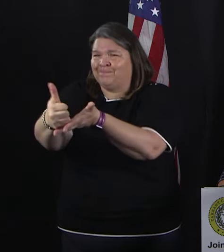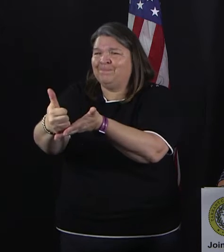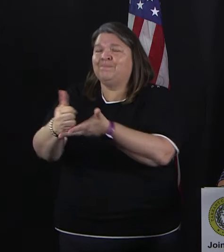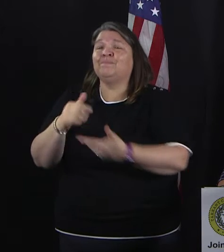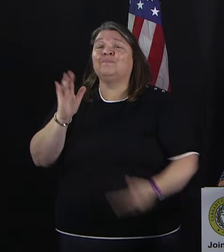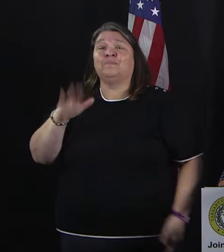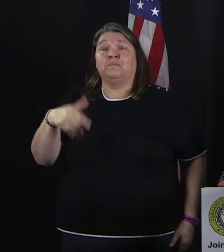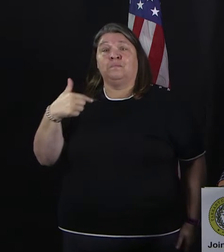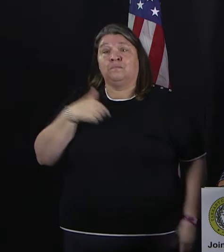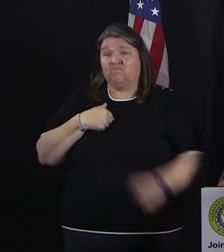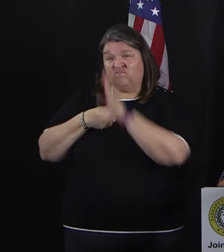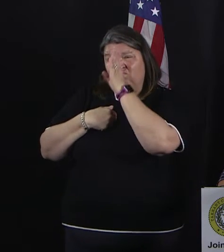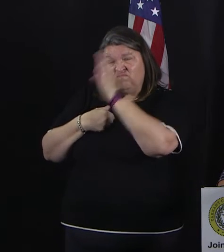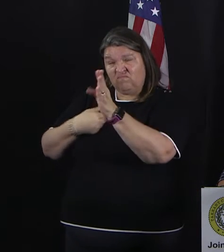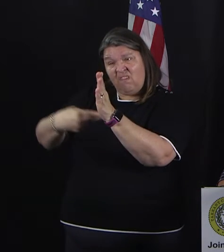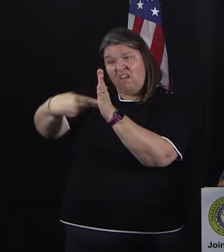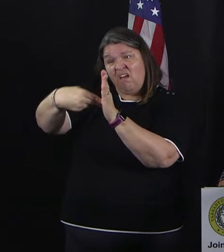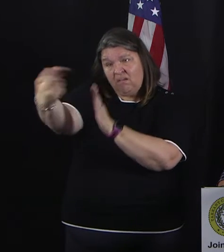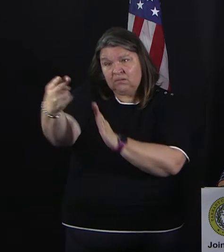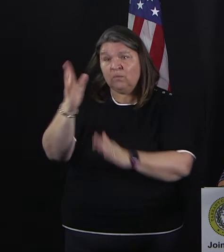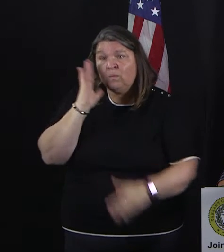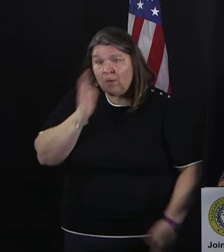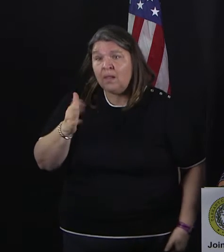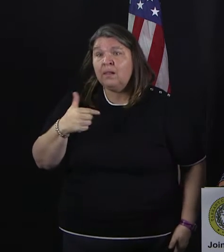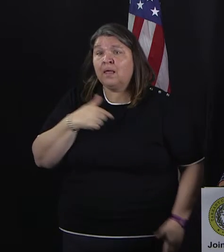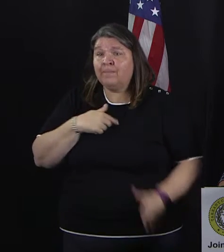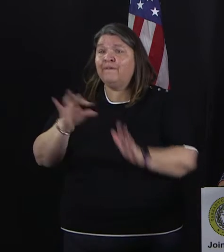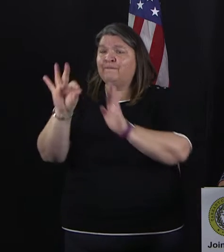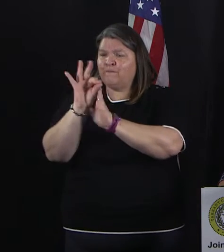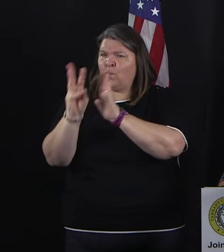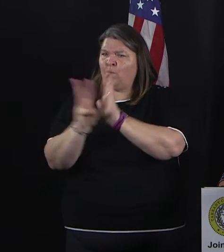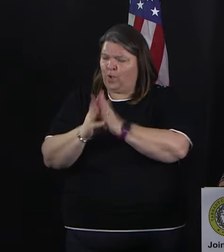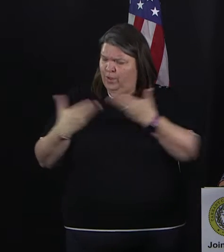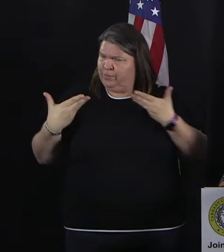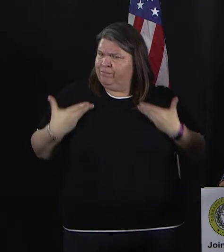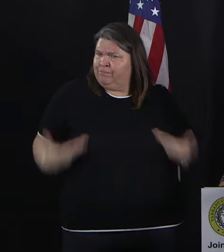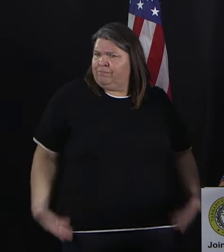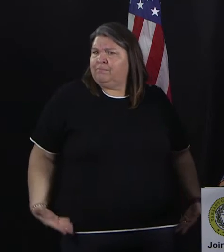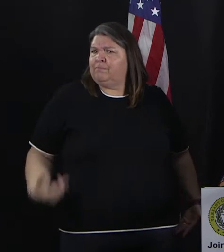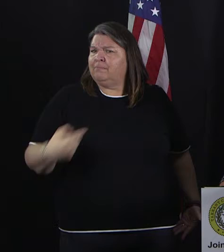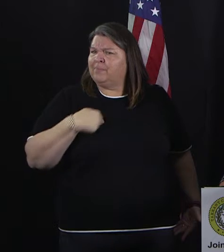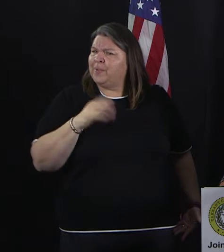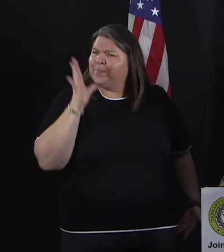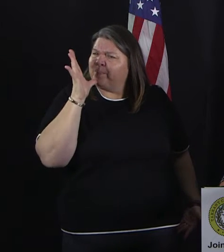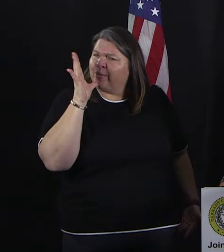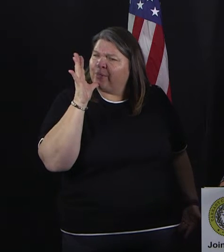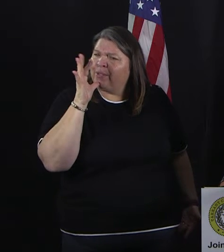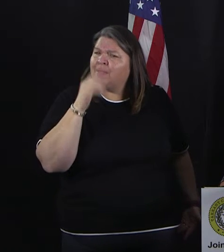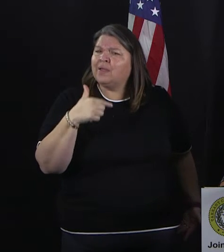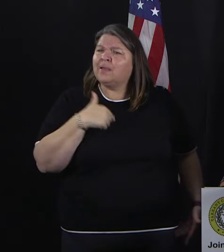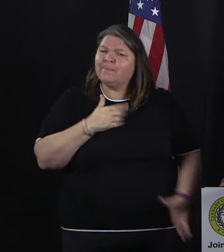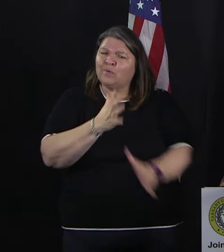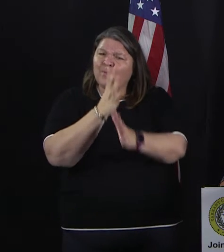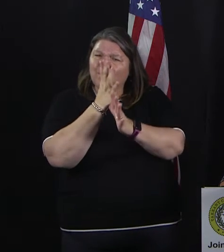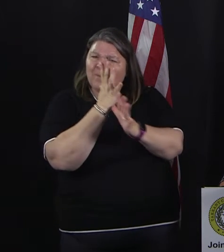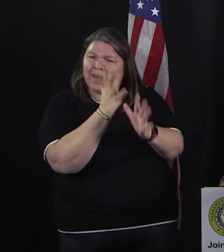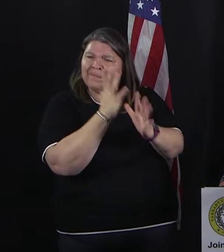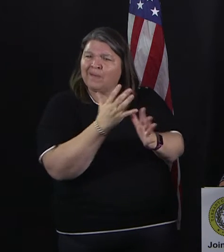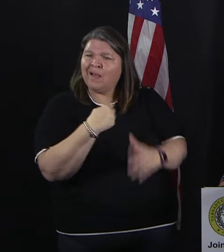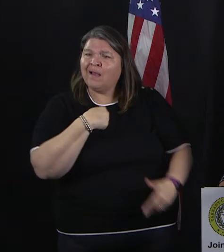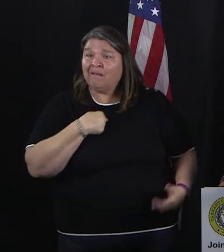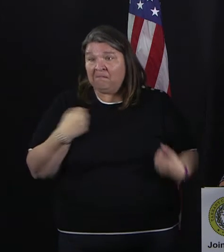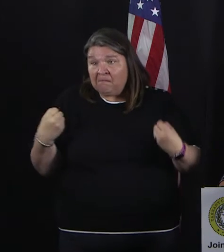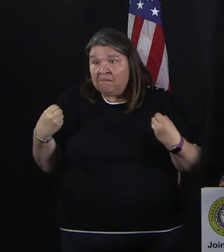you. As a citizen and a resident of Fort Worth, as a mother and grandmother, I'm scared too for my children,